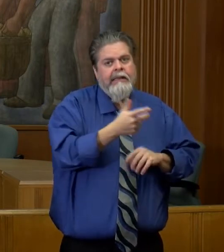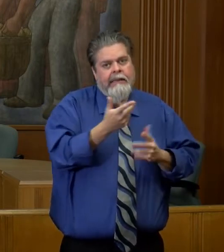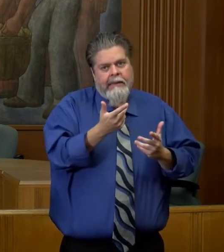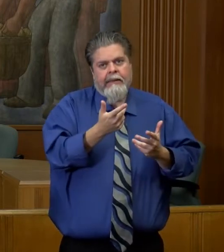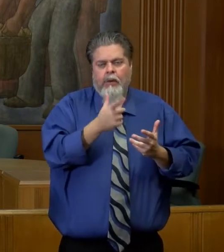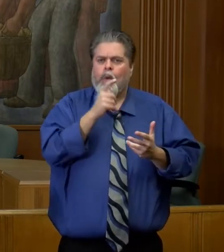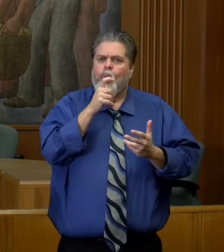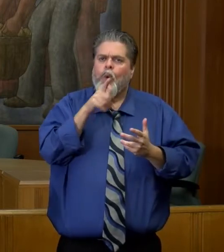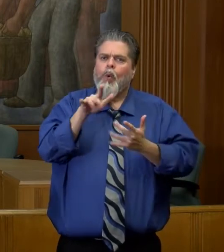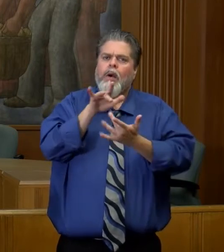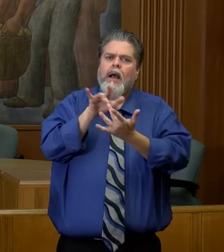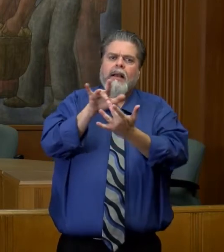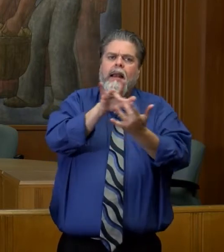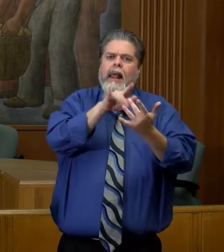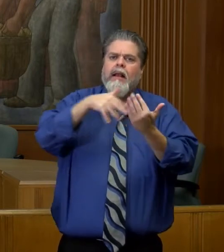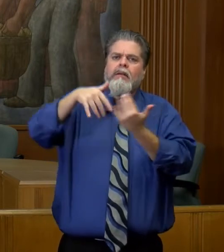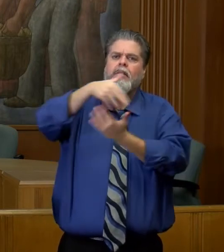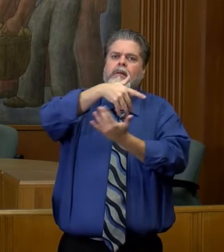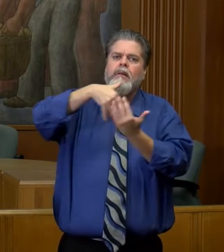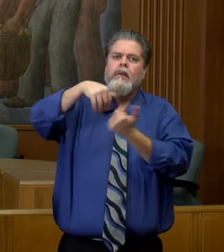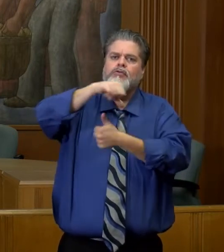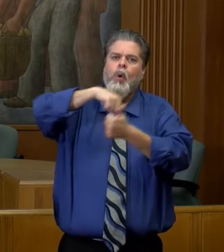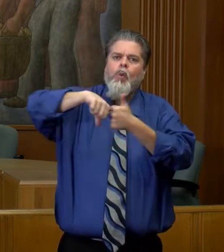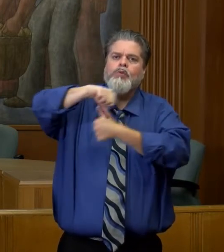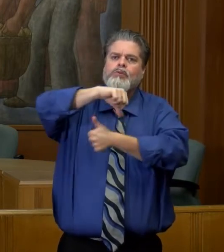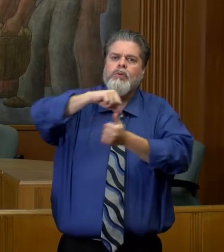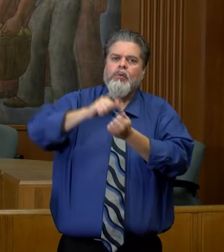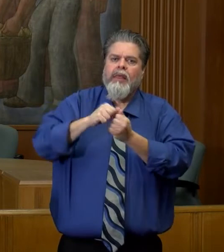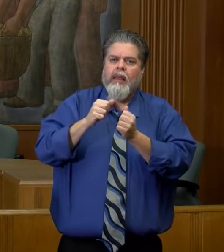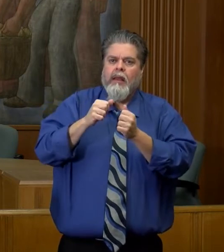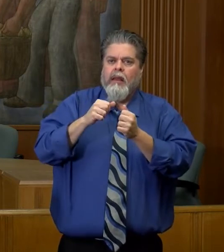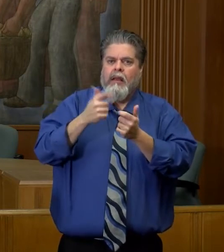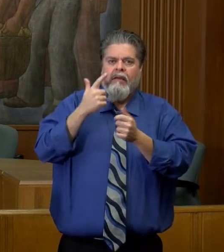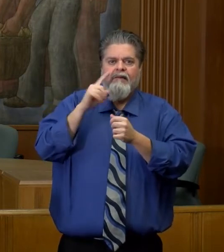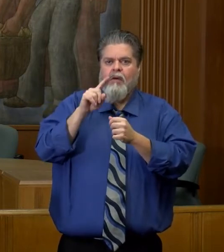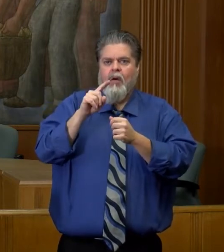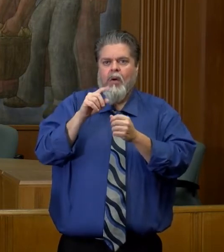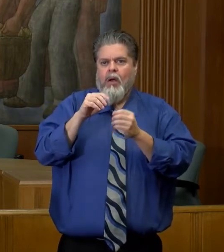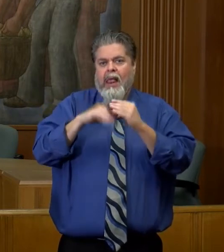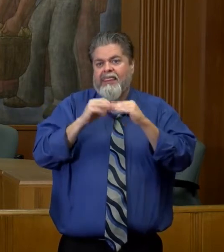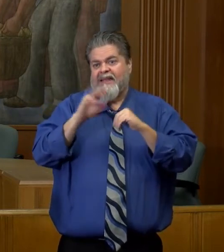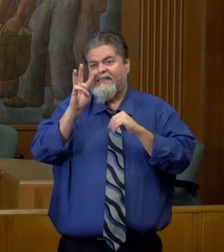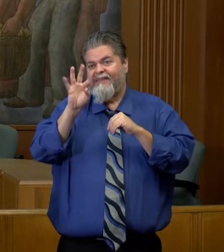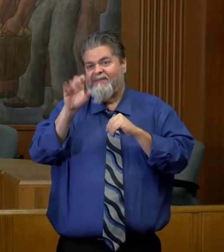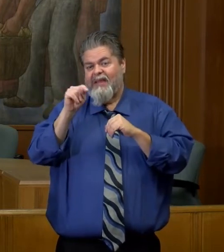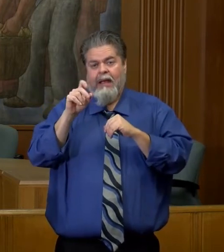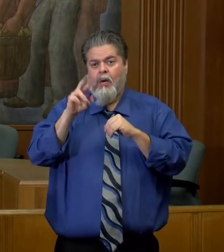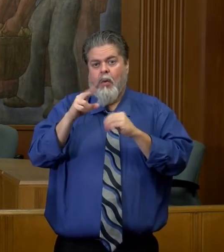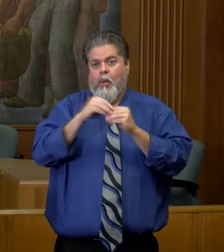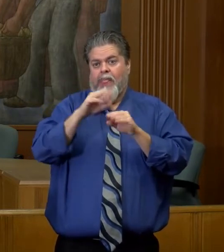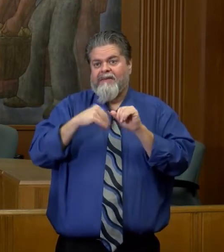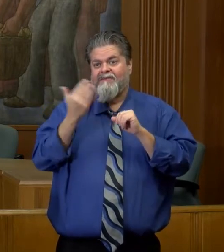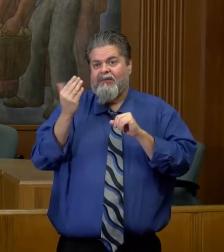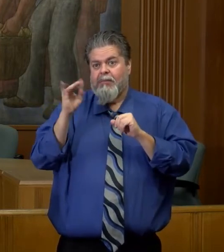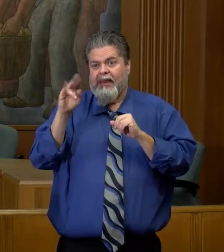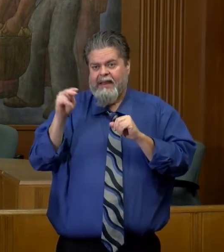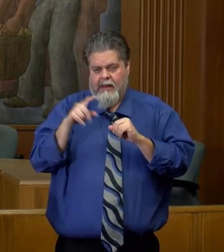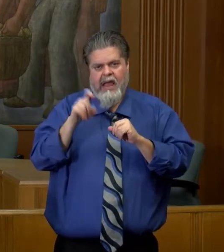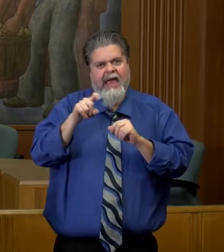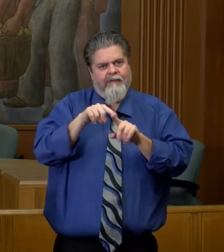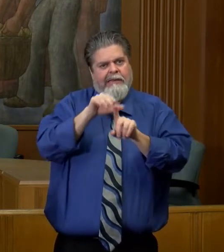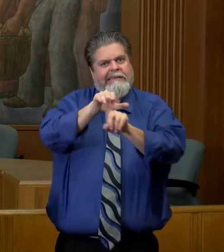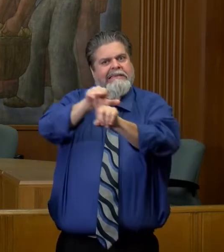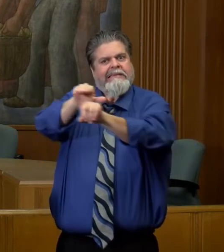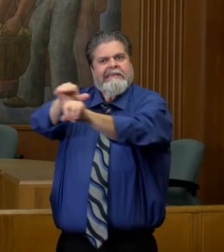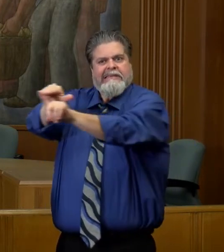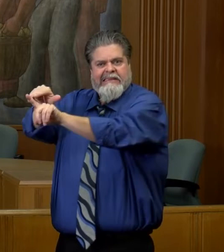who have I been in close contact with, you know, six feet, 15 minutes, and consider reaching out to those individuals to letting them